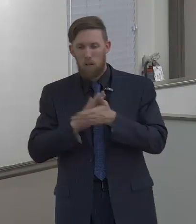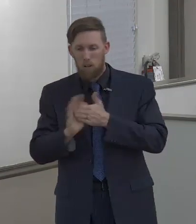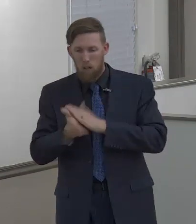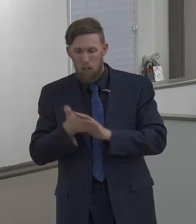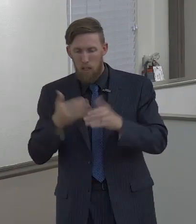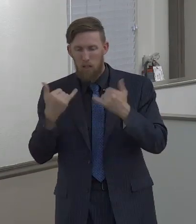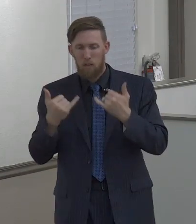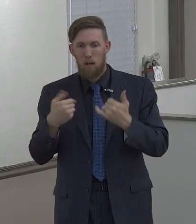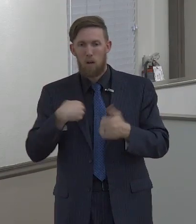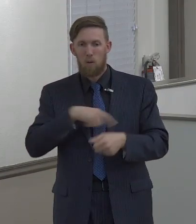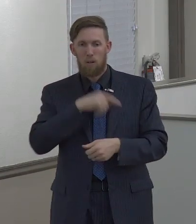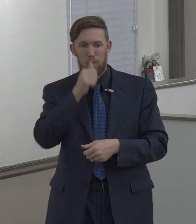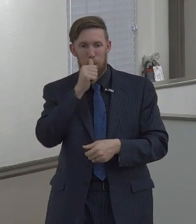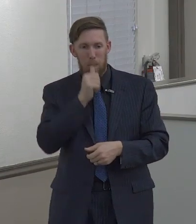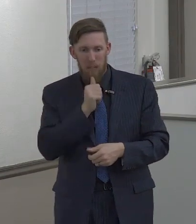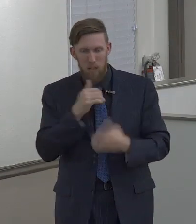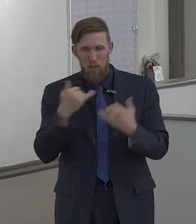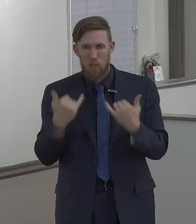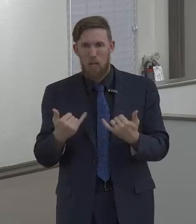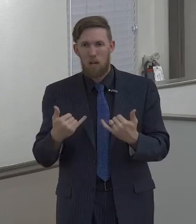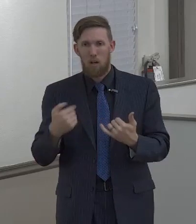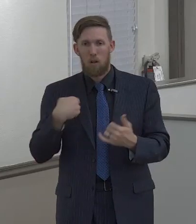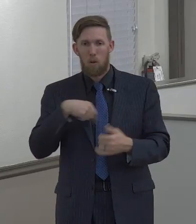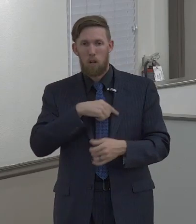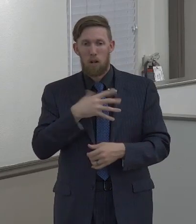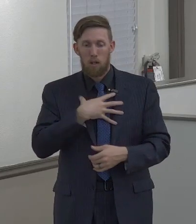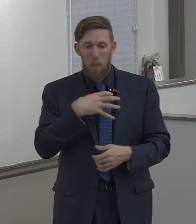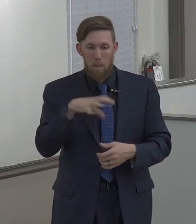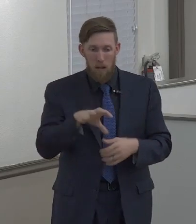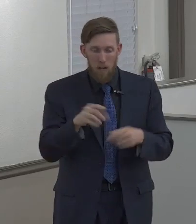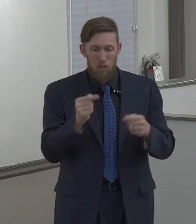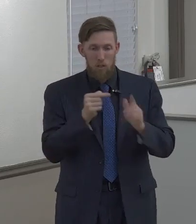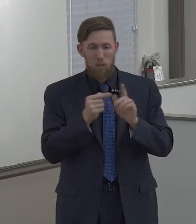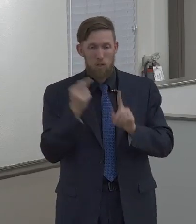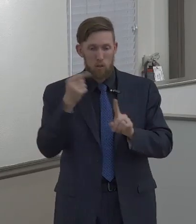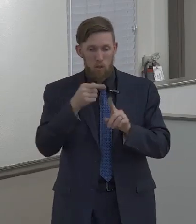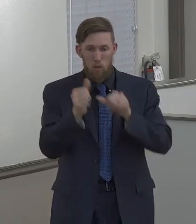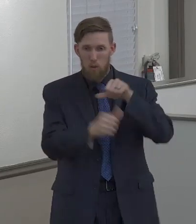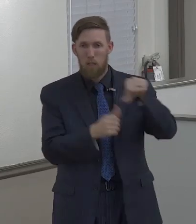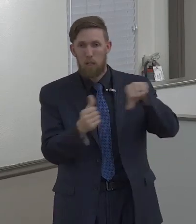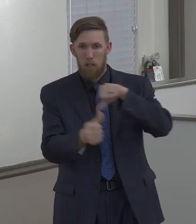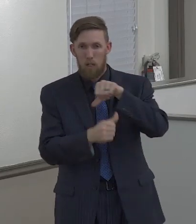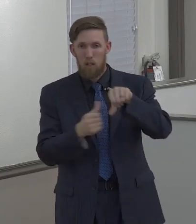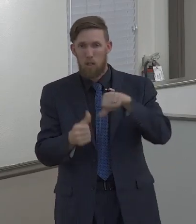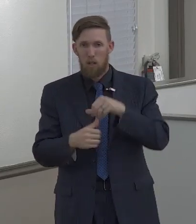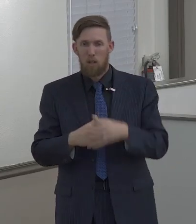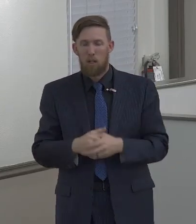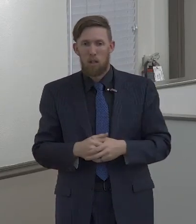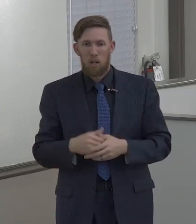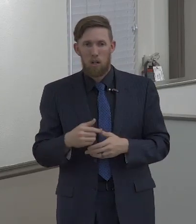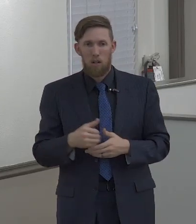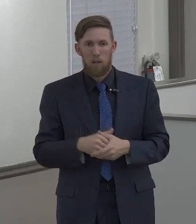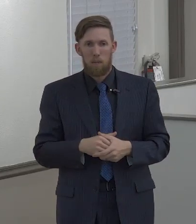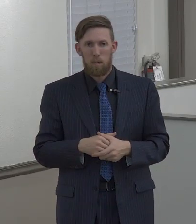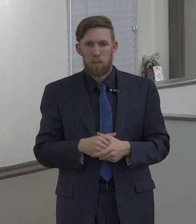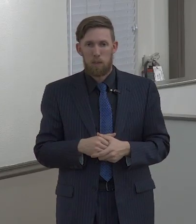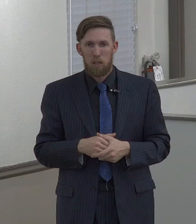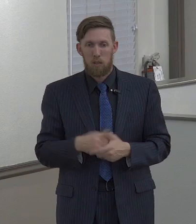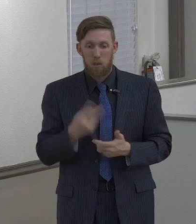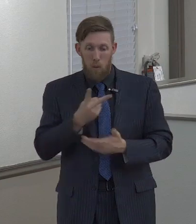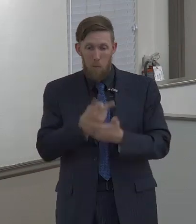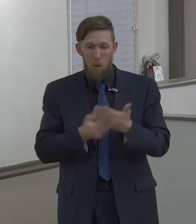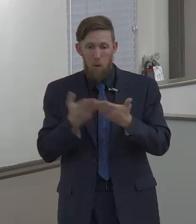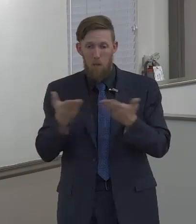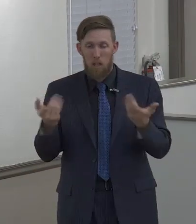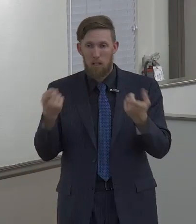got forgiveness and forbearance and there's compassion that we have. so while we've cleaned off the things, we've put